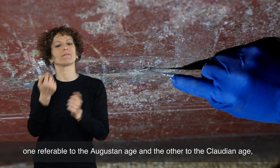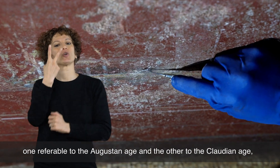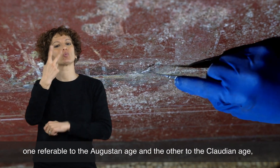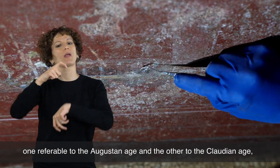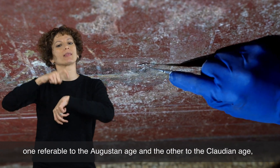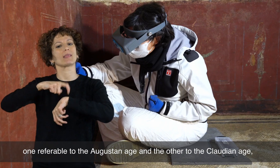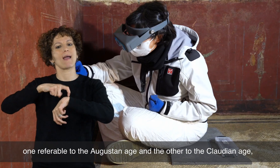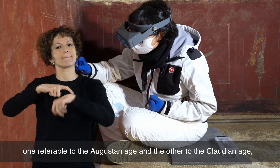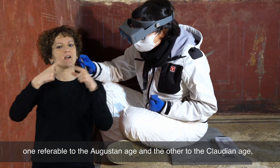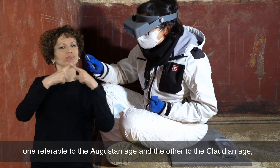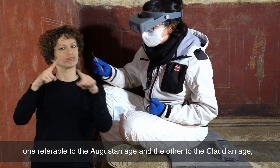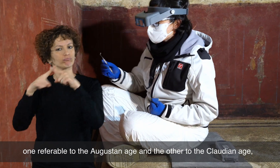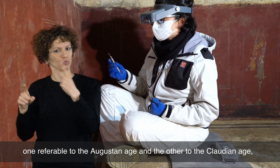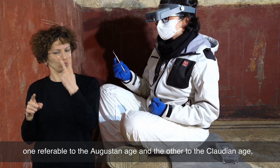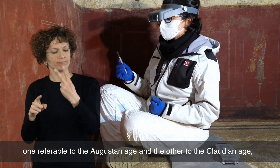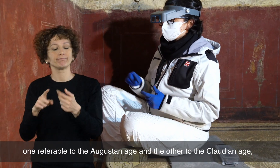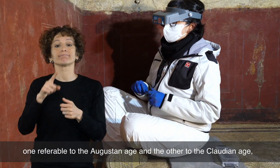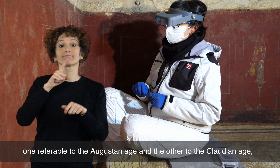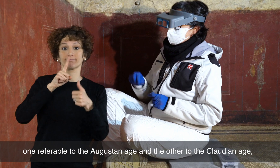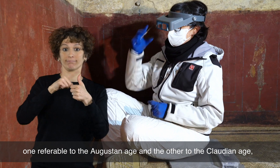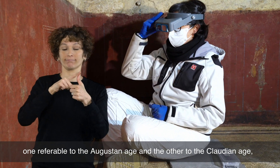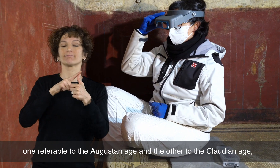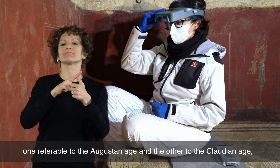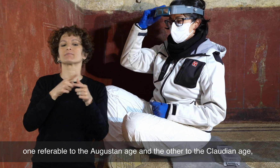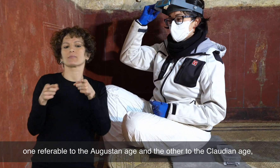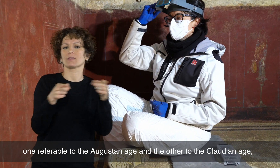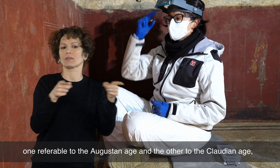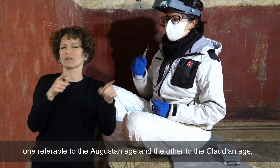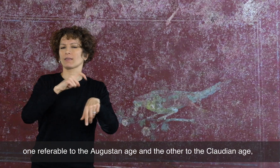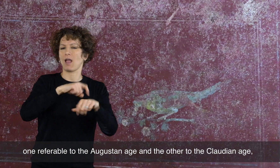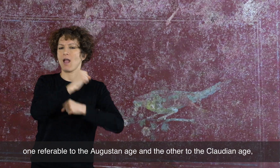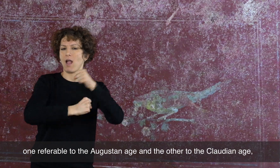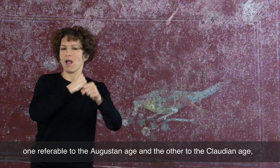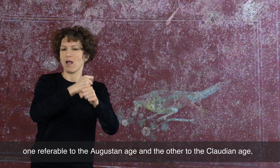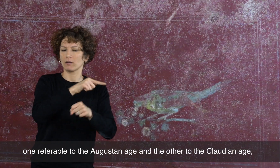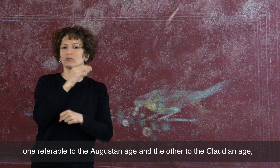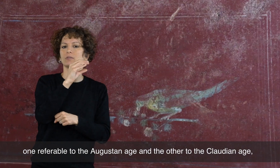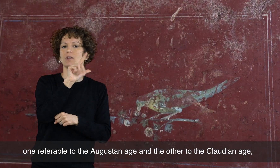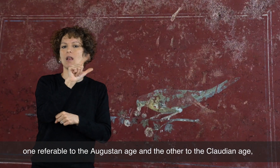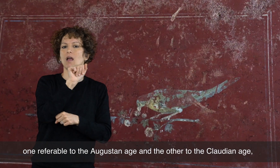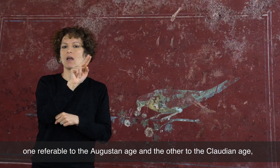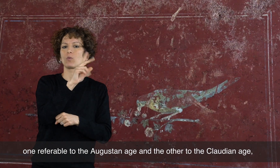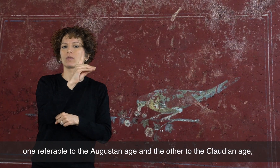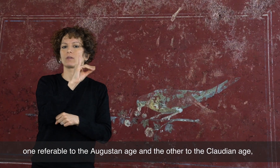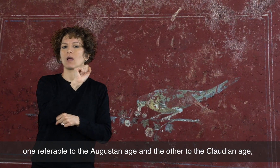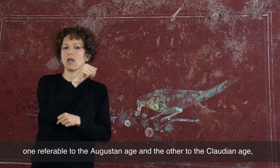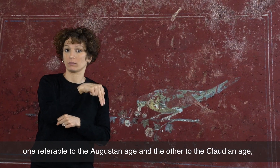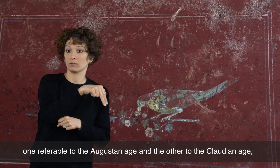one referable to the Augustan age, and the other to the Claudian age,